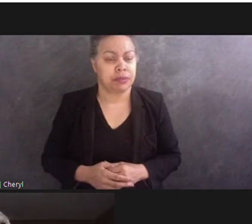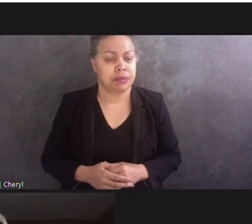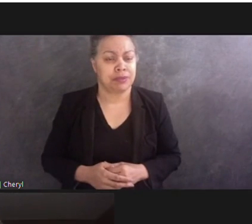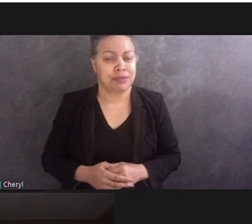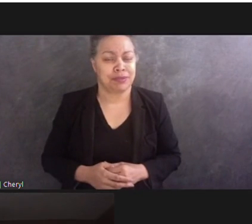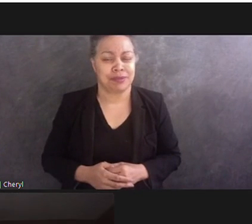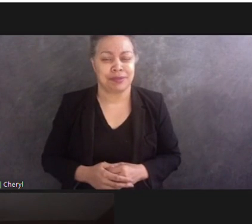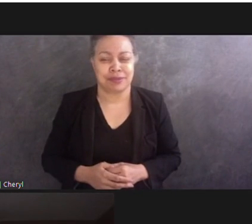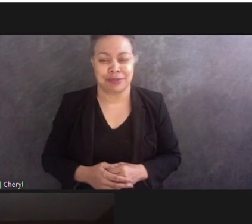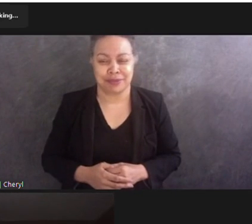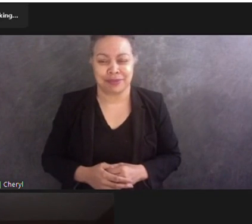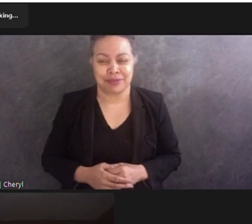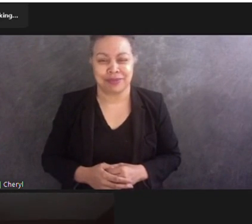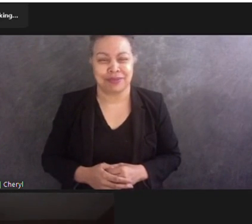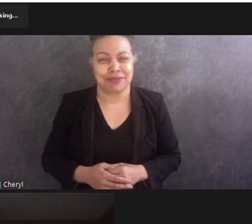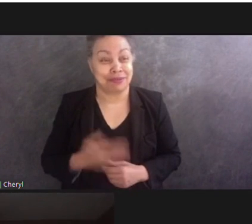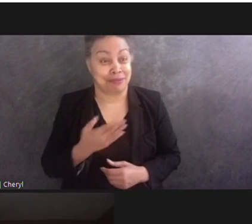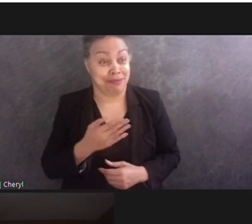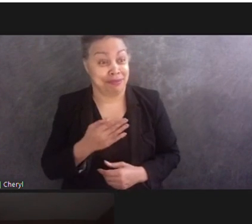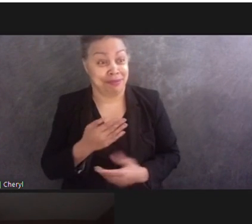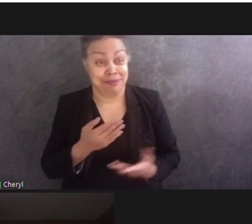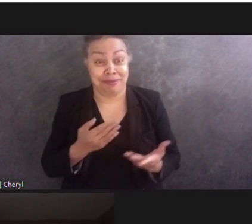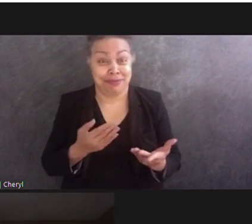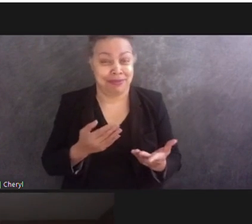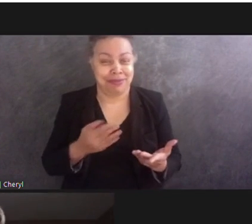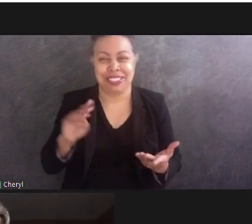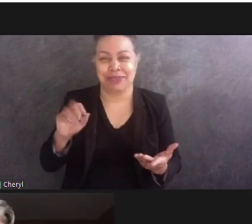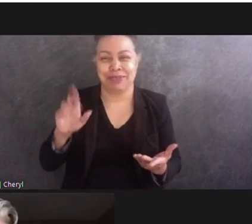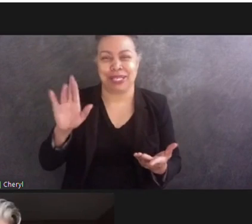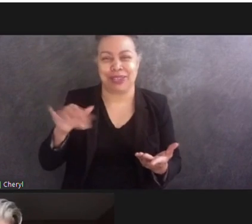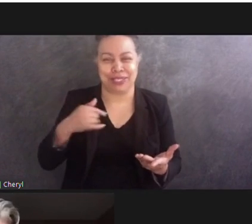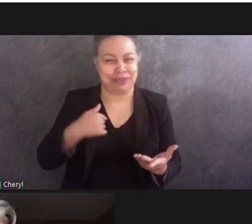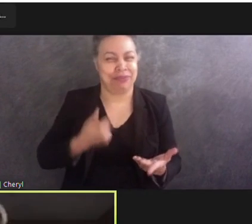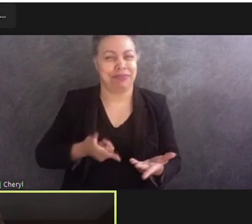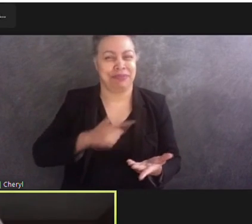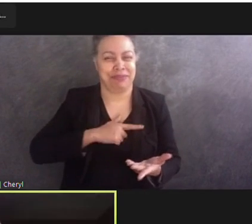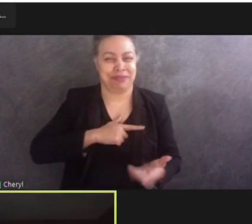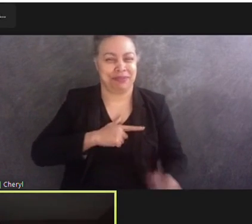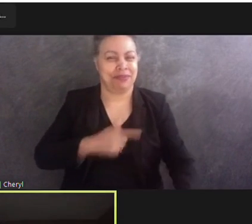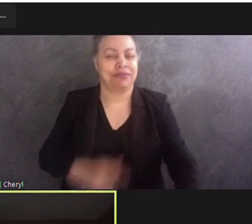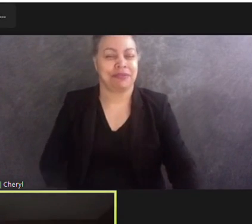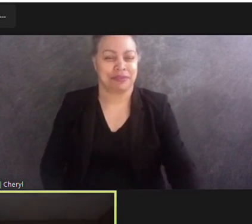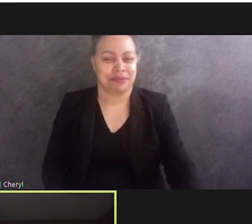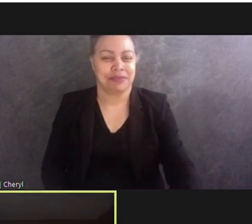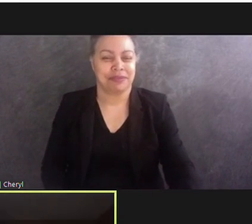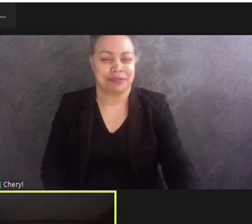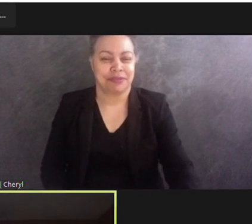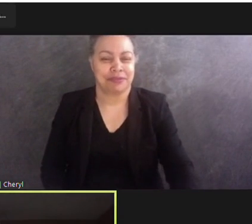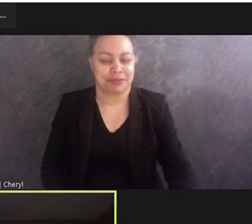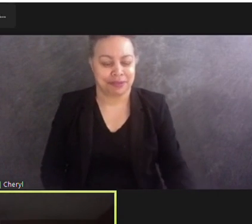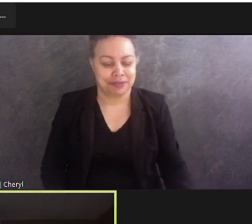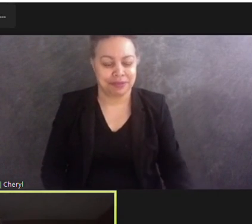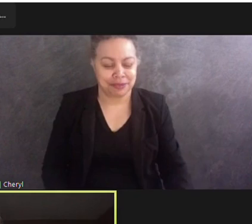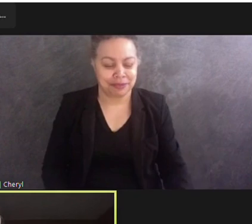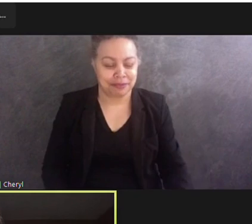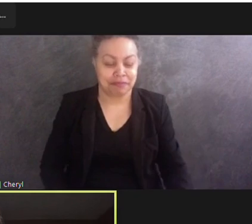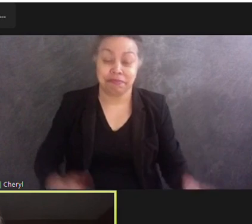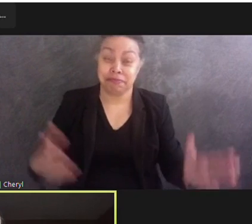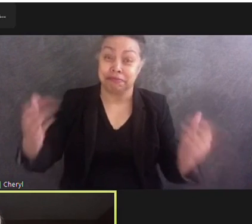Go ahead, Mary. yeah, I'll jump in there. I, join us. Make